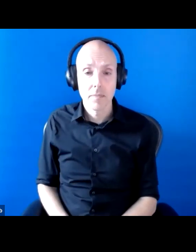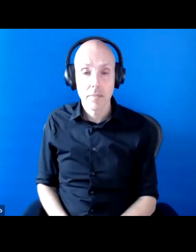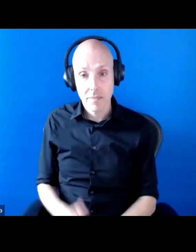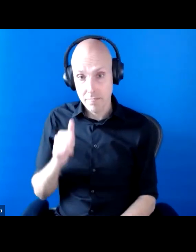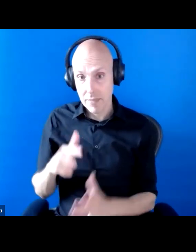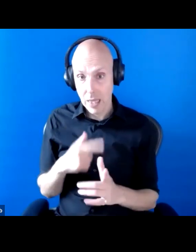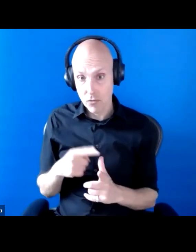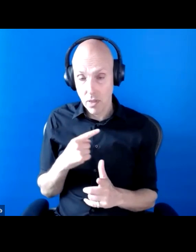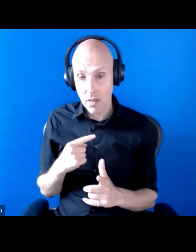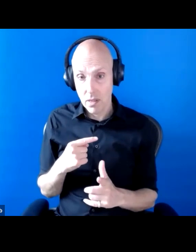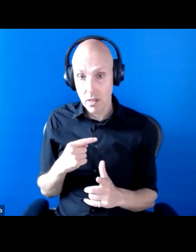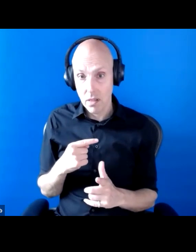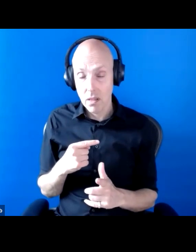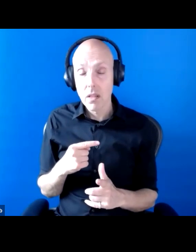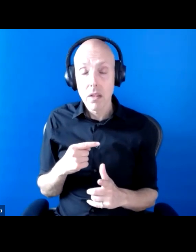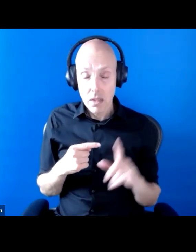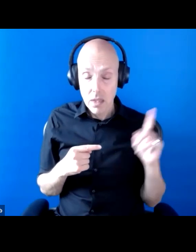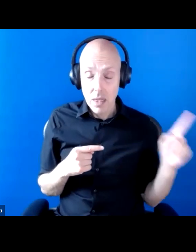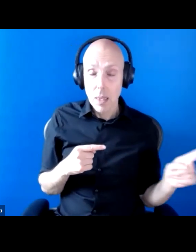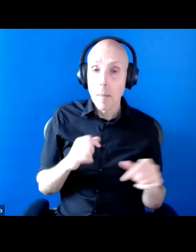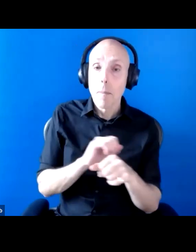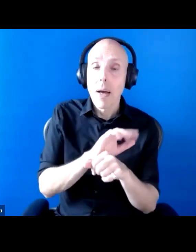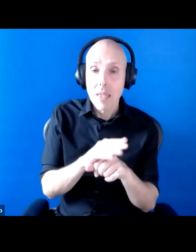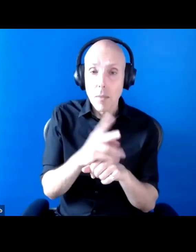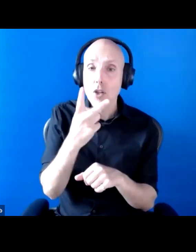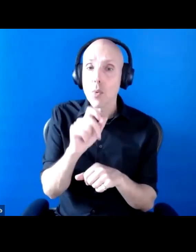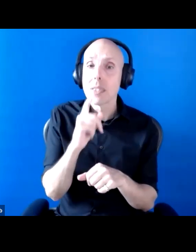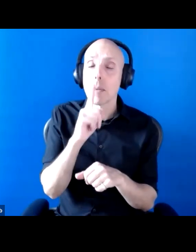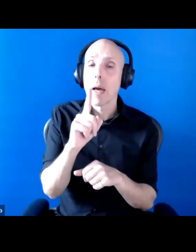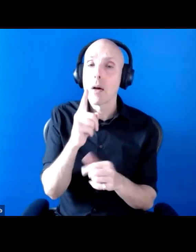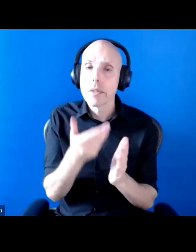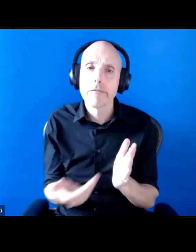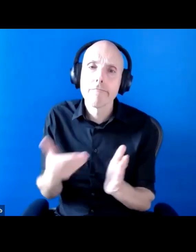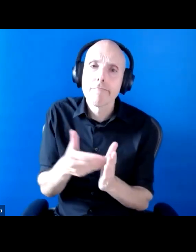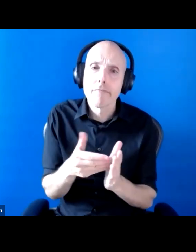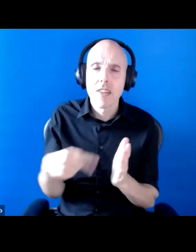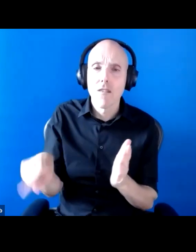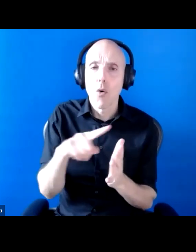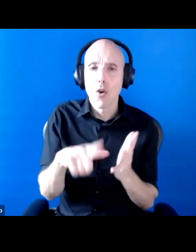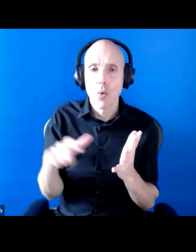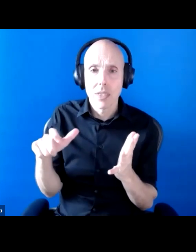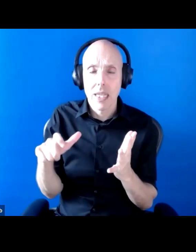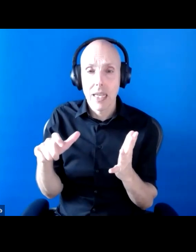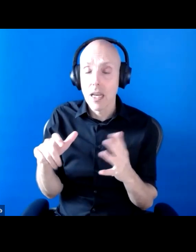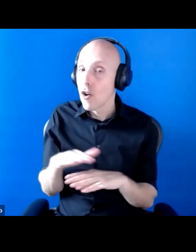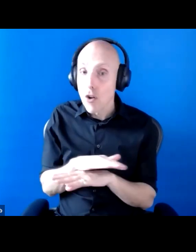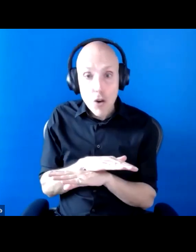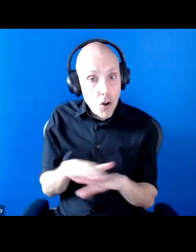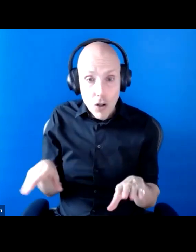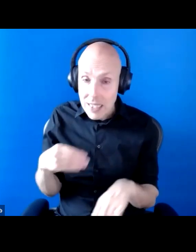pandemic, the 20 pounds per week uplift given to people on universal credit was not given to the almost 2 million